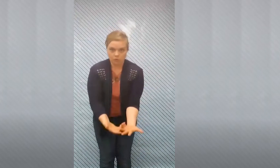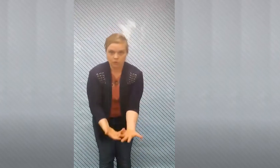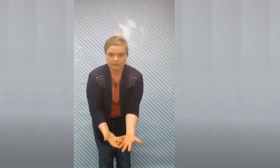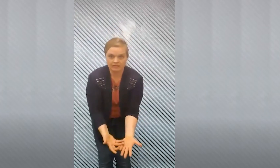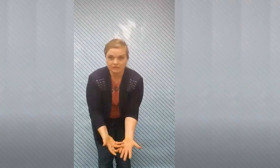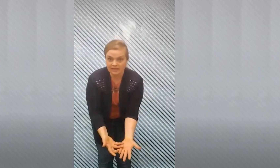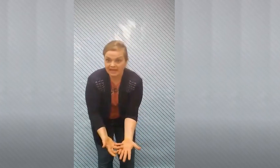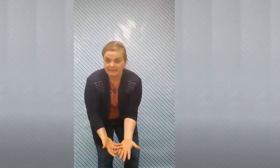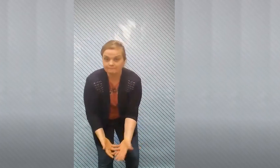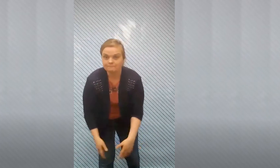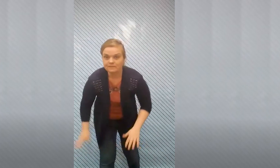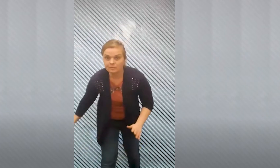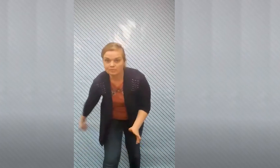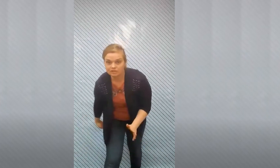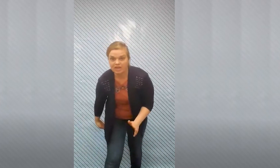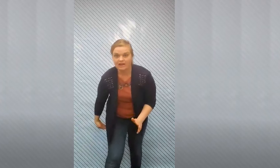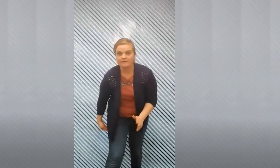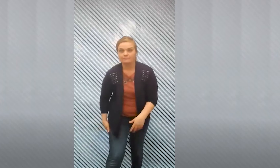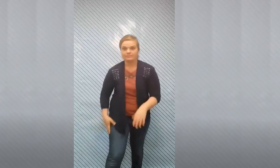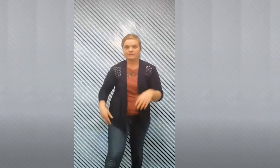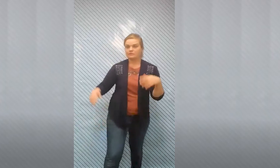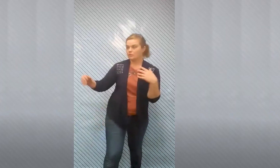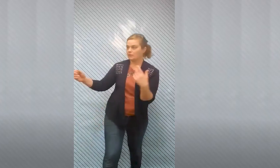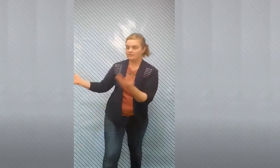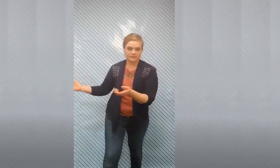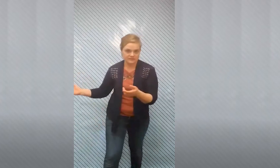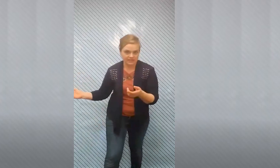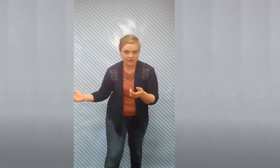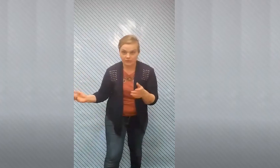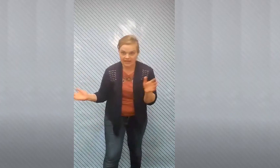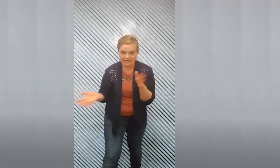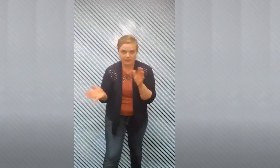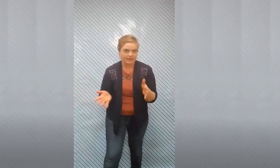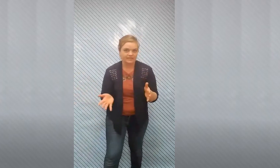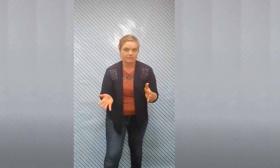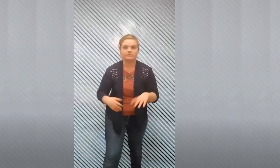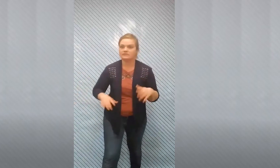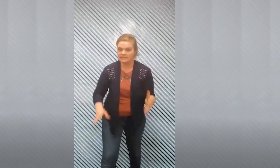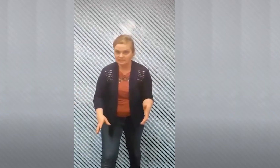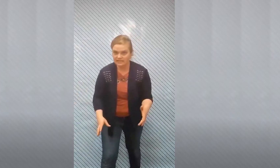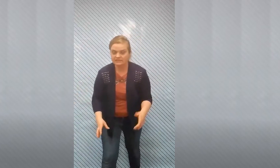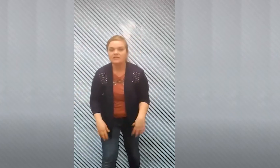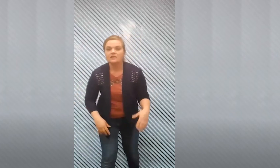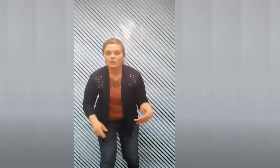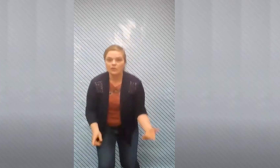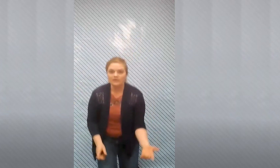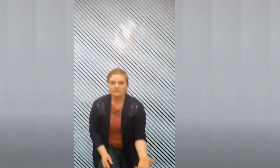now if you'd like you can pull up a chair or if you're sitting already or by tables take a seat or you can just